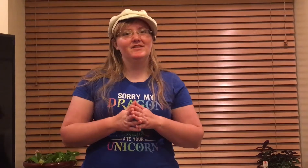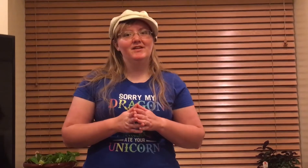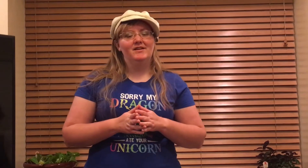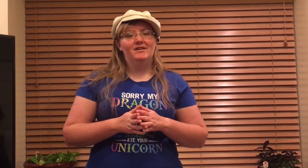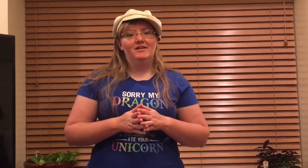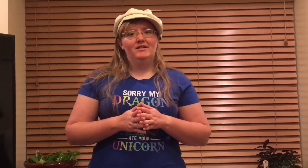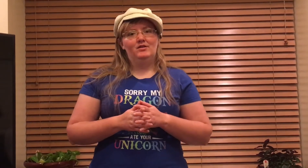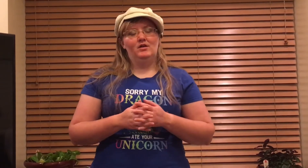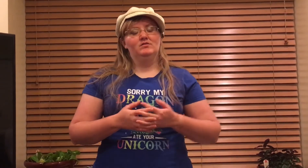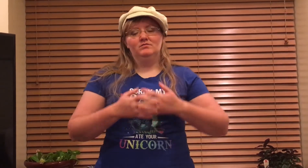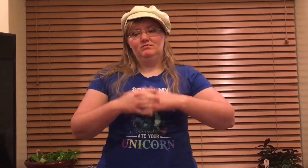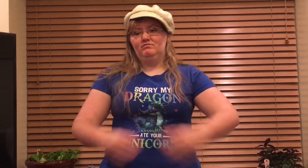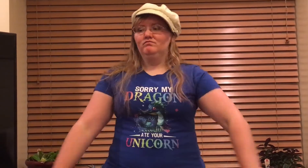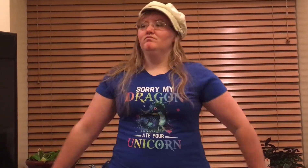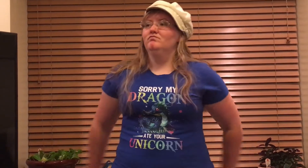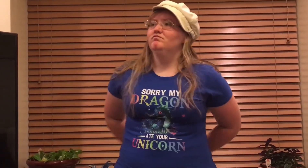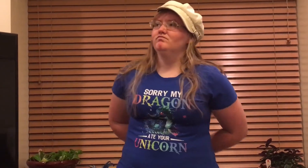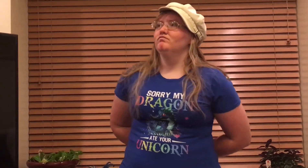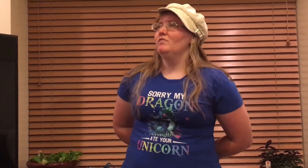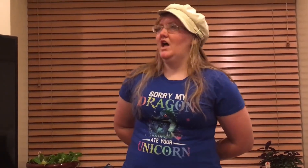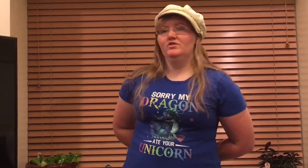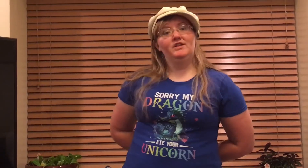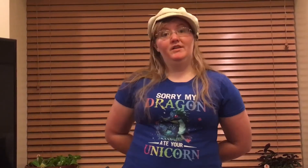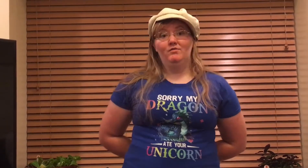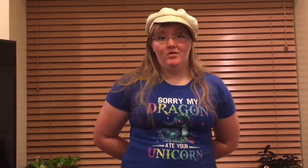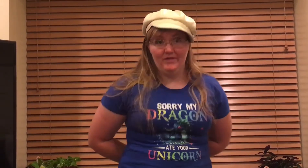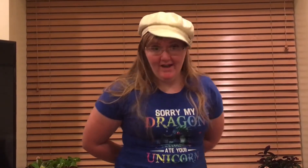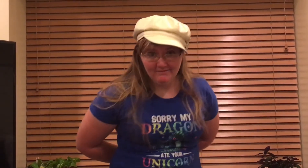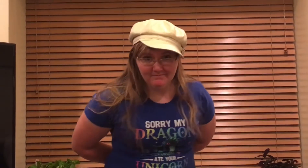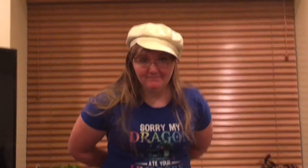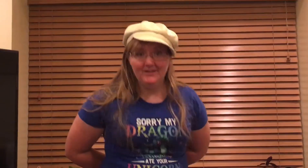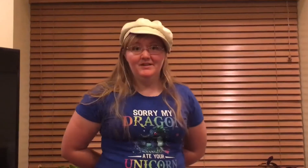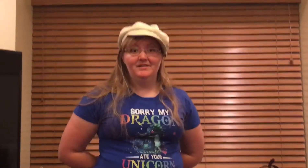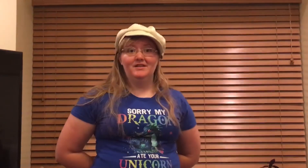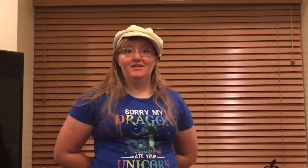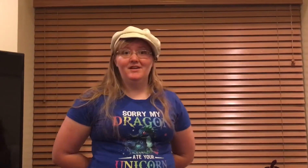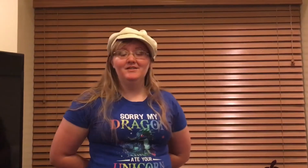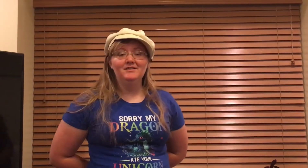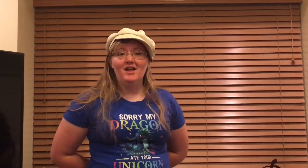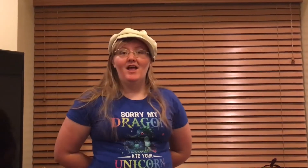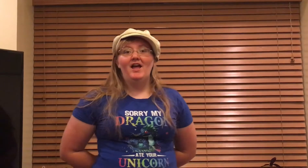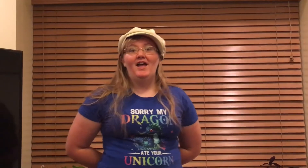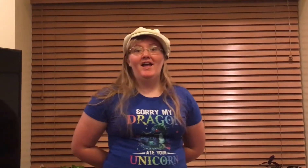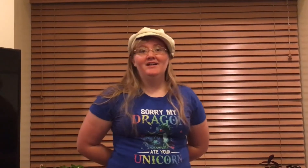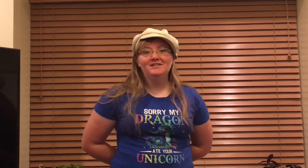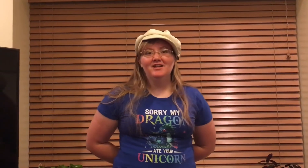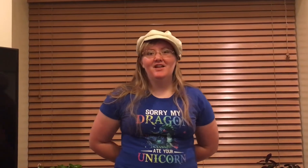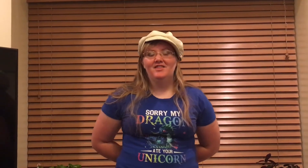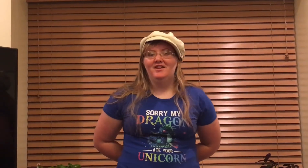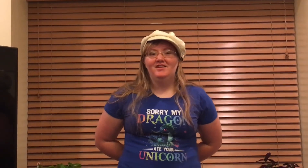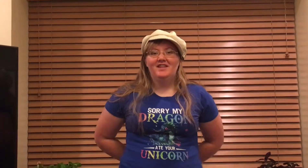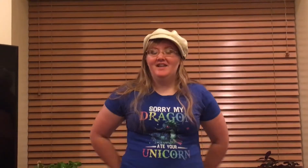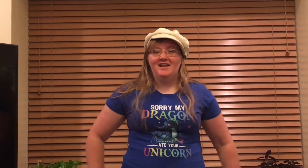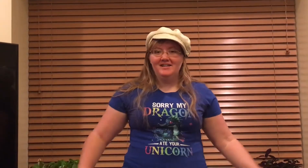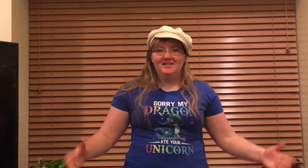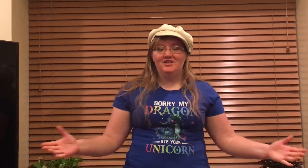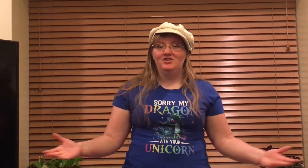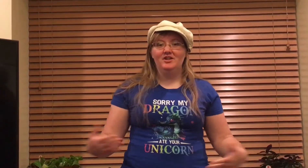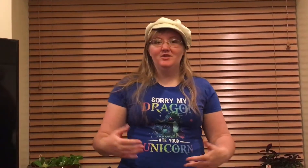Well, I don't see anything wrong with that, said the king. And that night they shared a